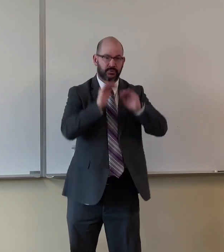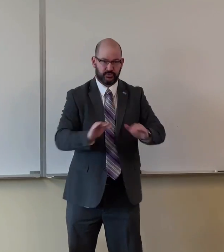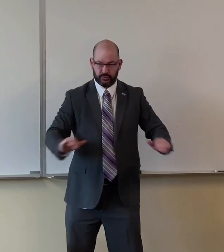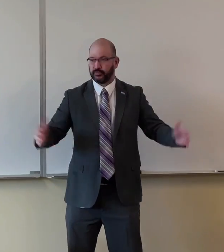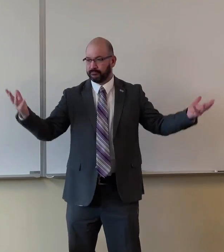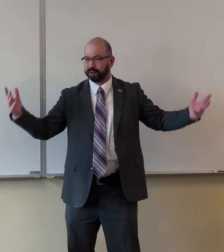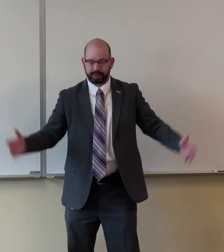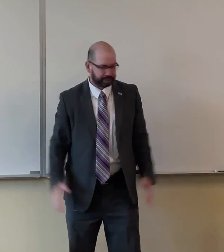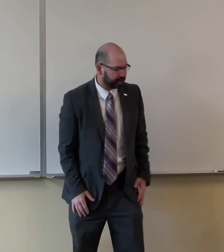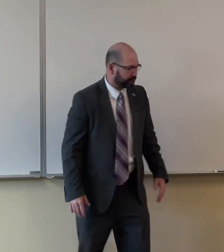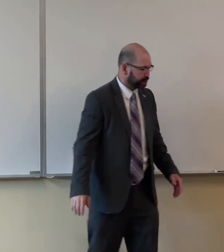We're all his children.